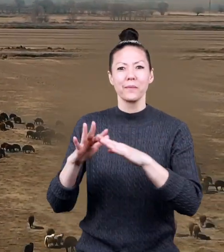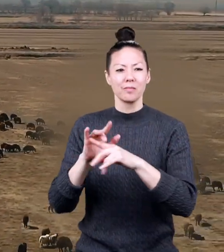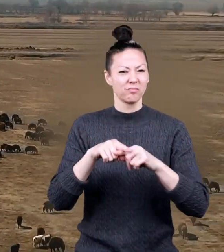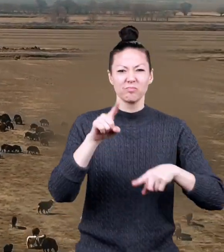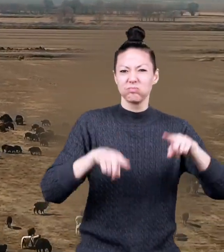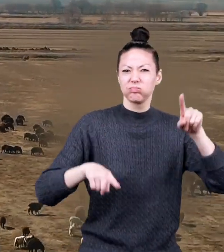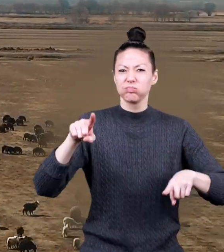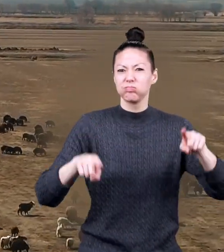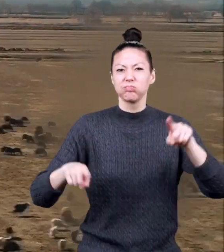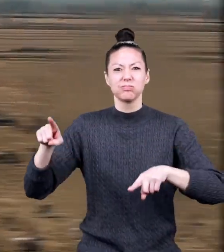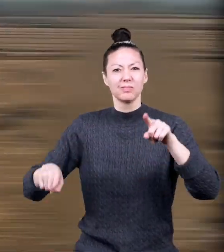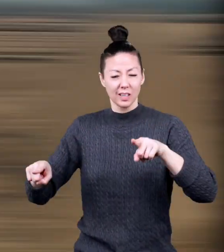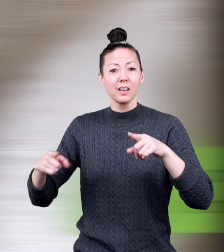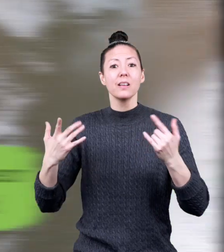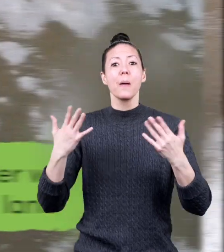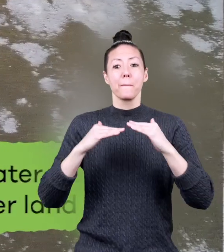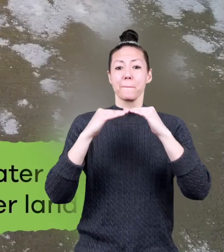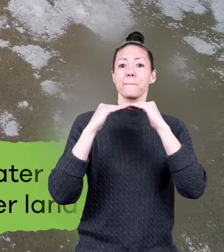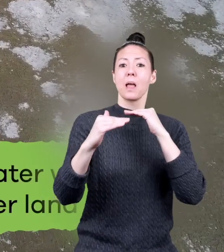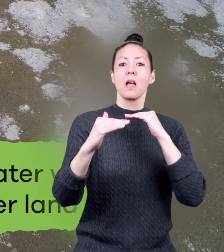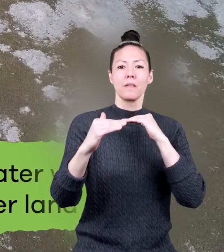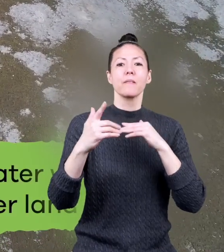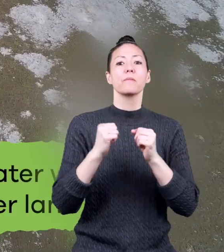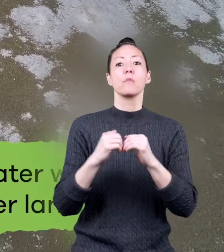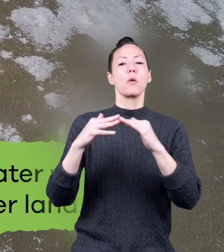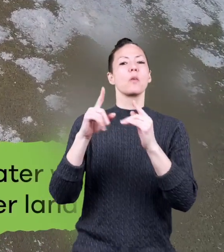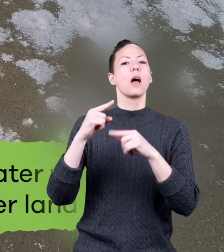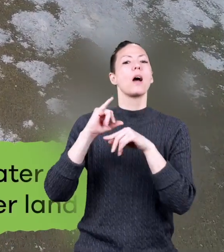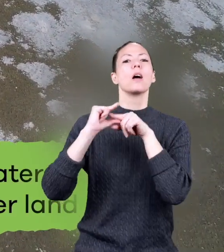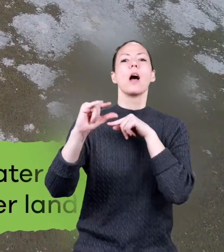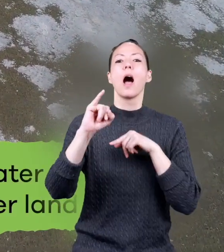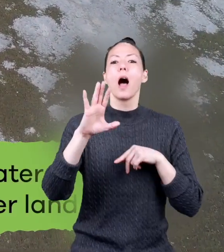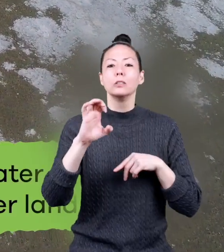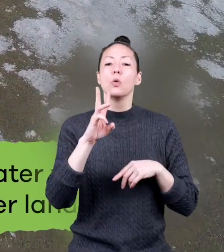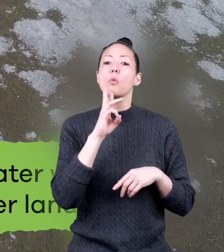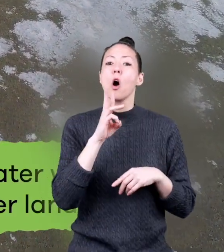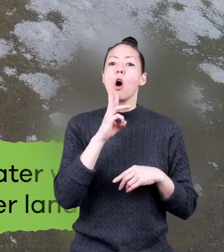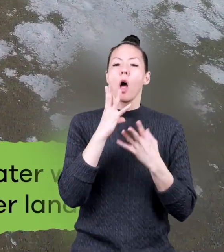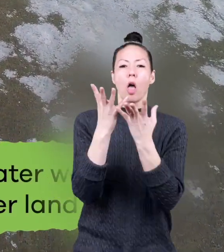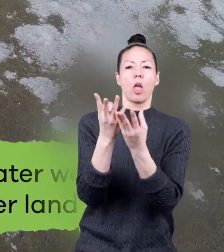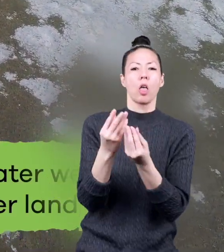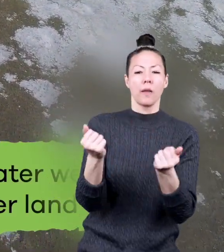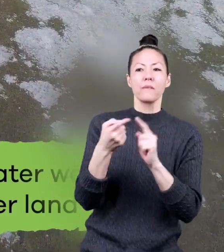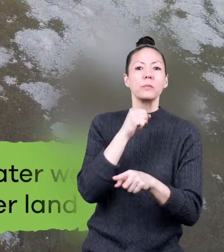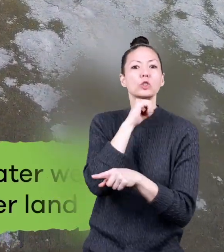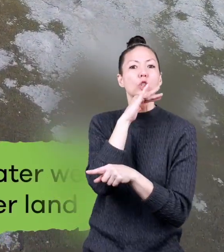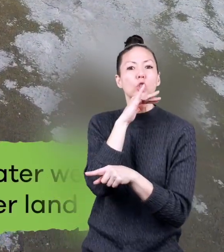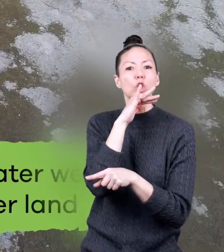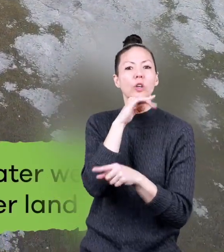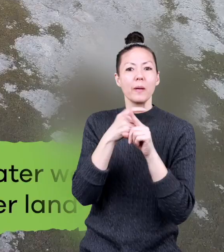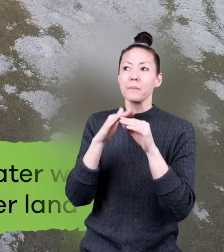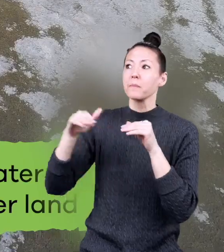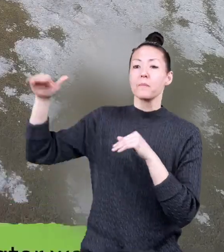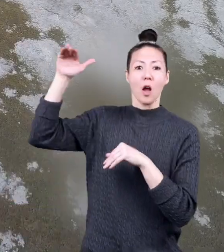in various ways. Some planes form when ice and water wear away the dirt and rock on higher land.